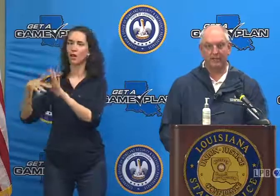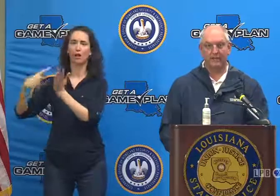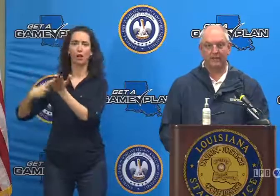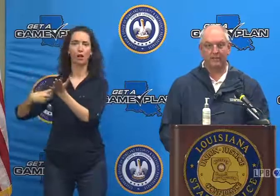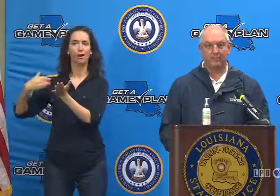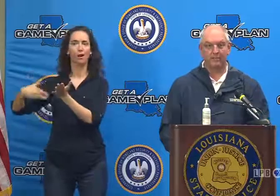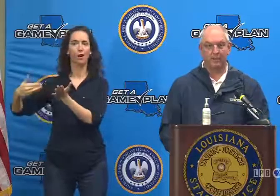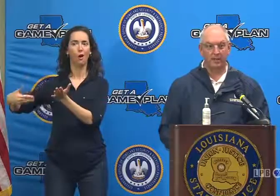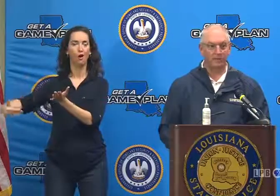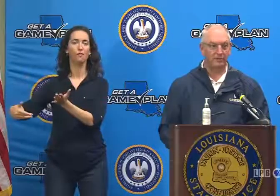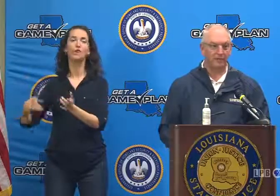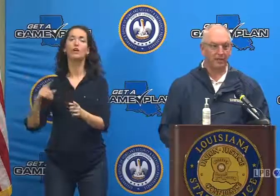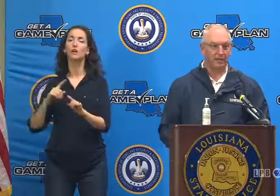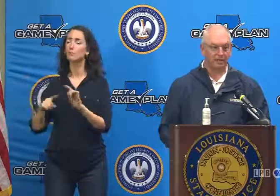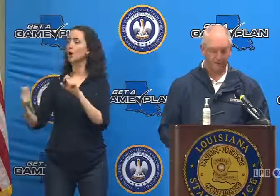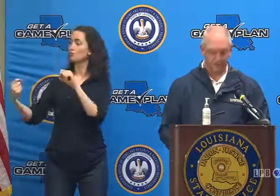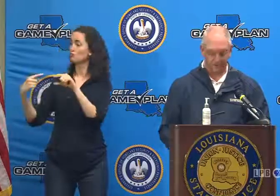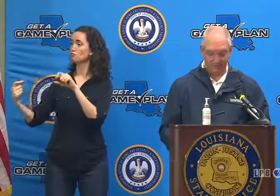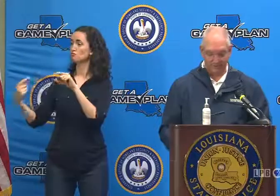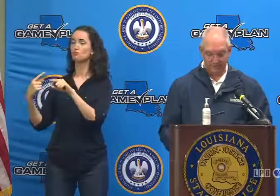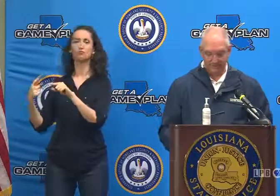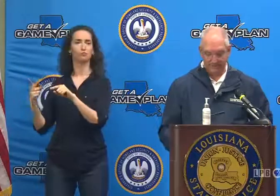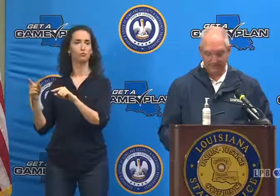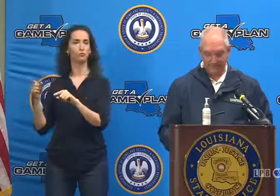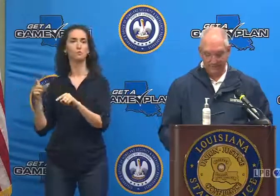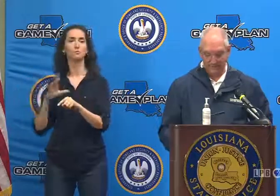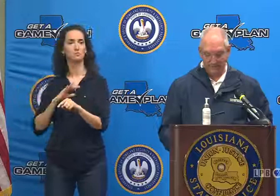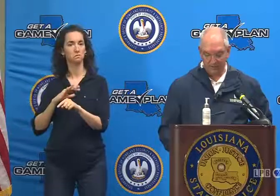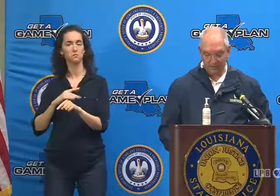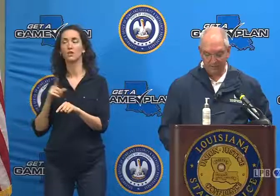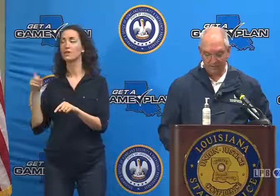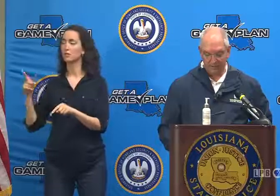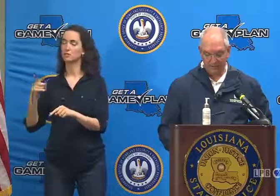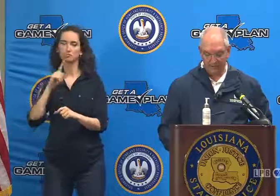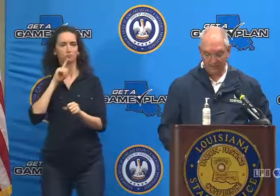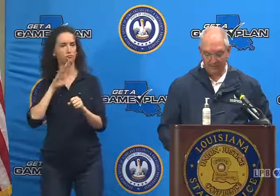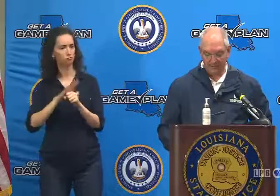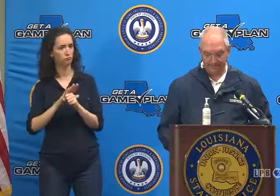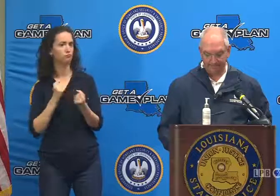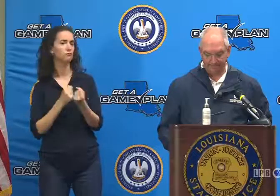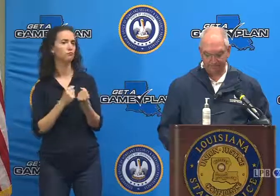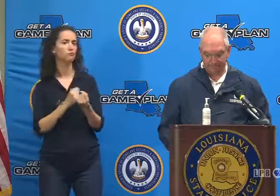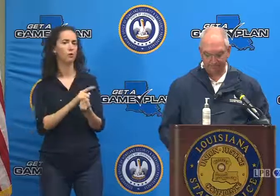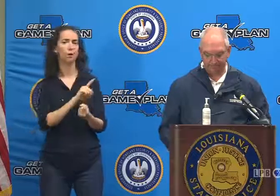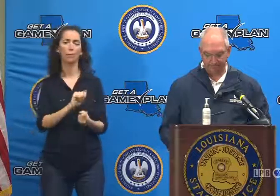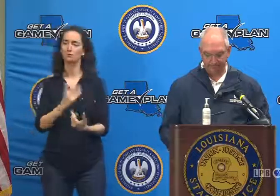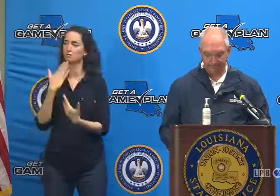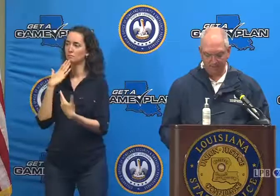the communication and her continued commitment to Louisiana.